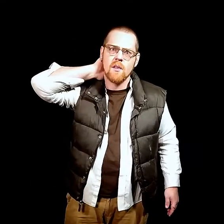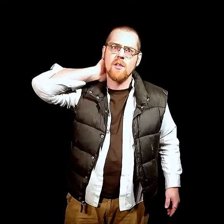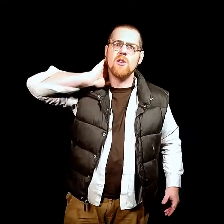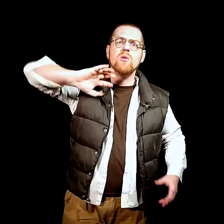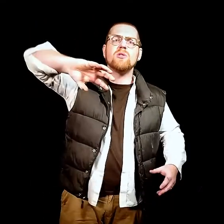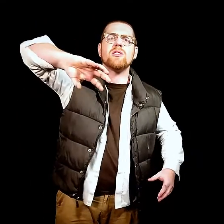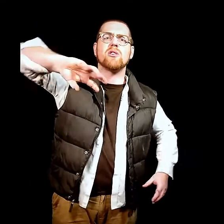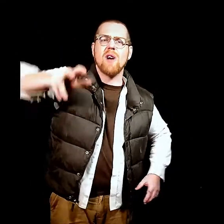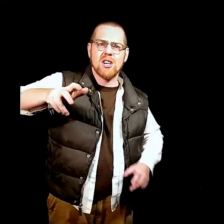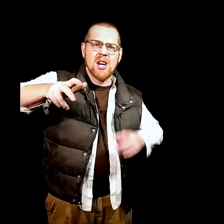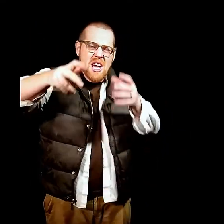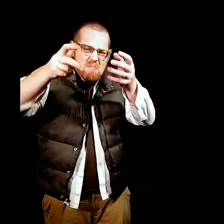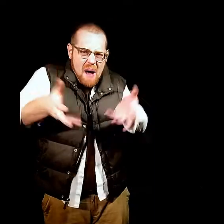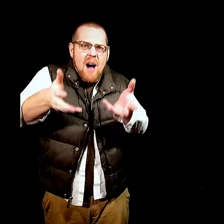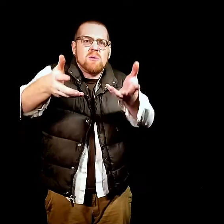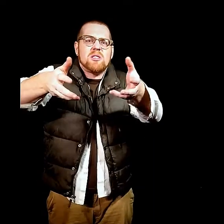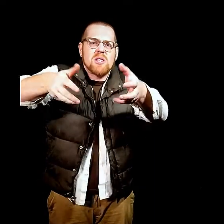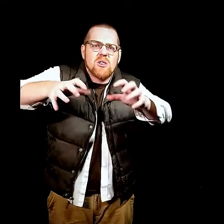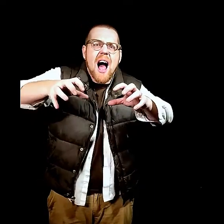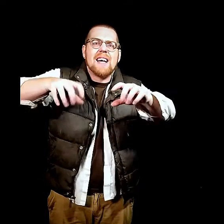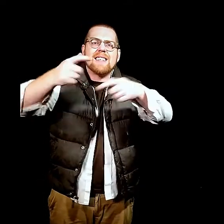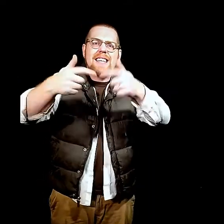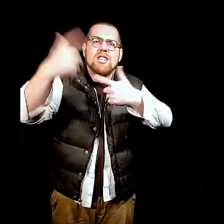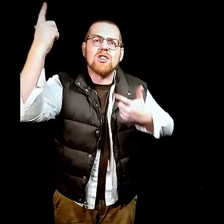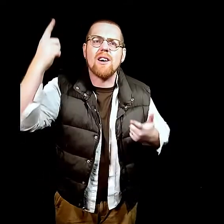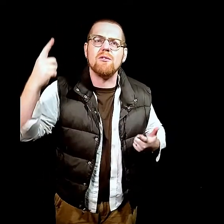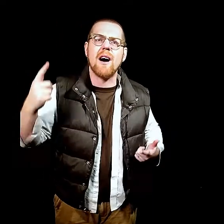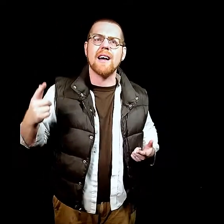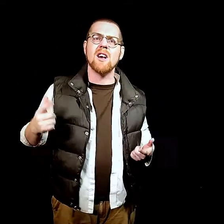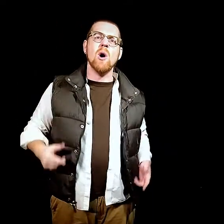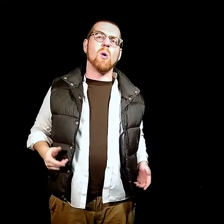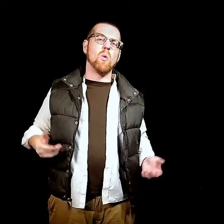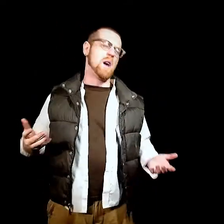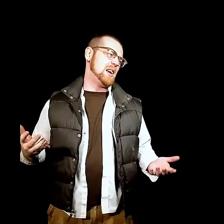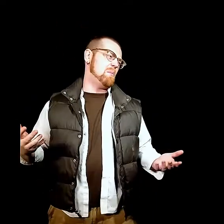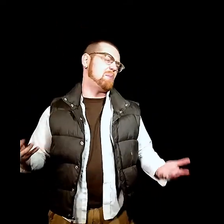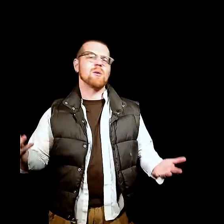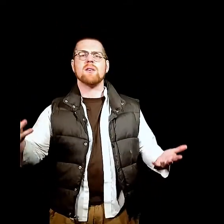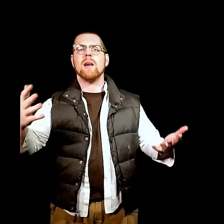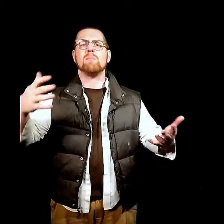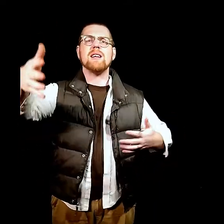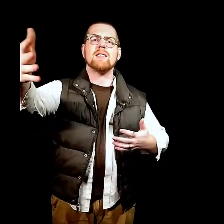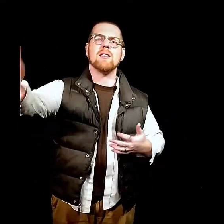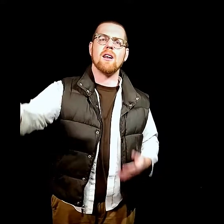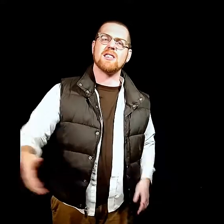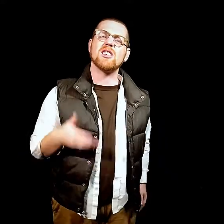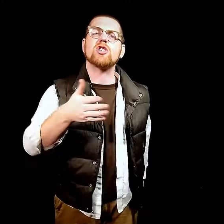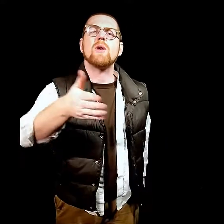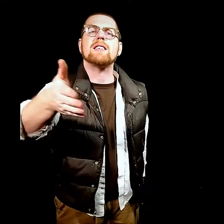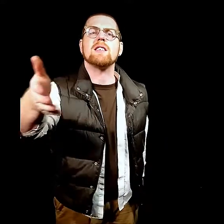the news does crush, it pounds and grinds and each cycle finds more weight and burden that presses on us. The stresses of